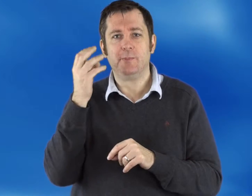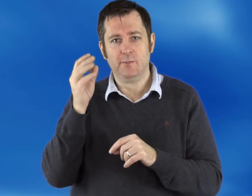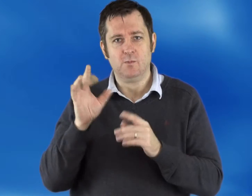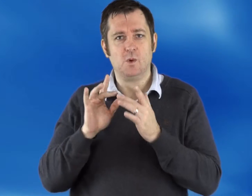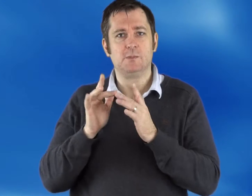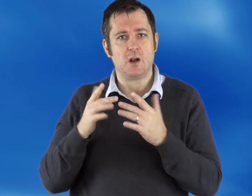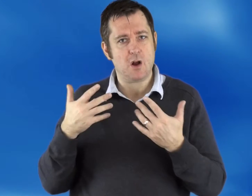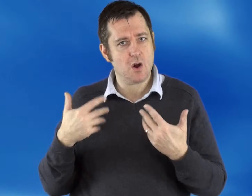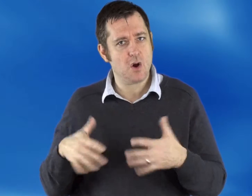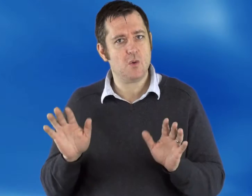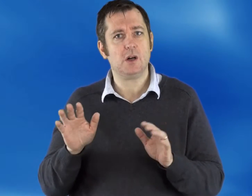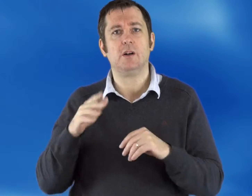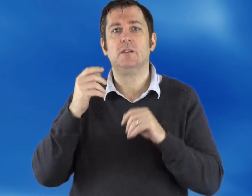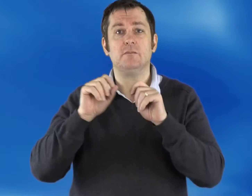screen magnifiers,